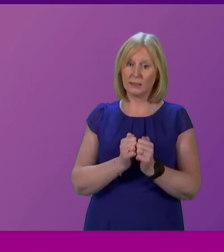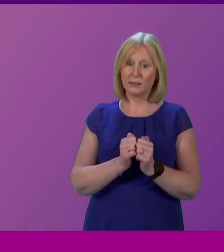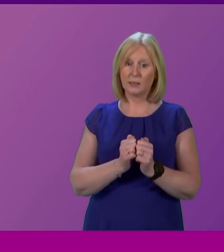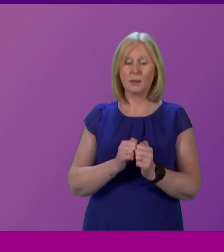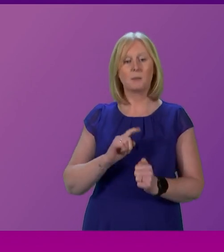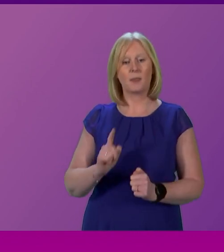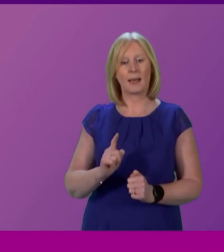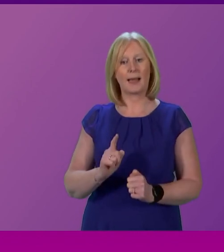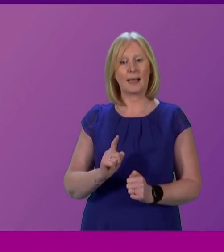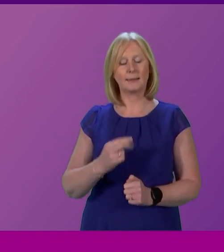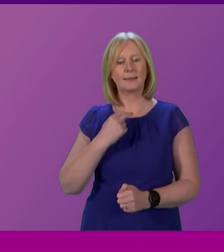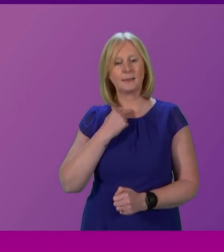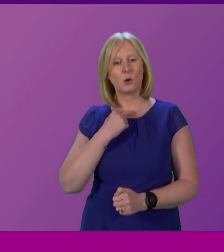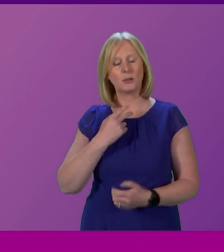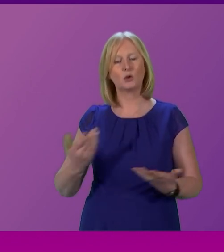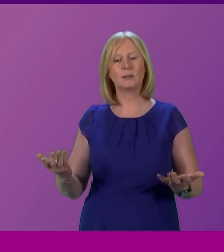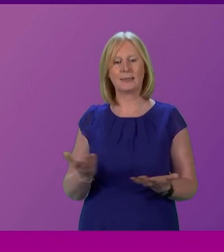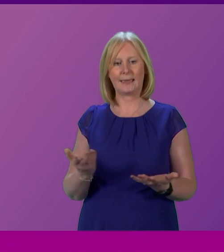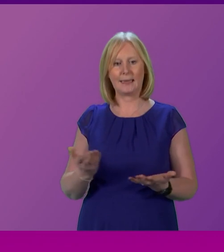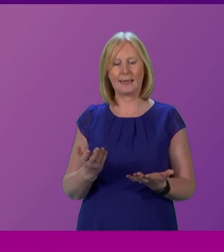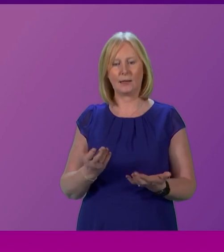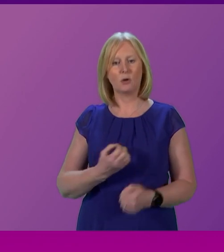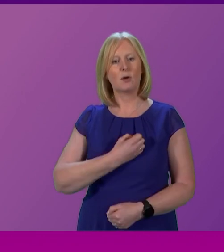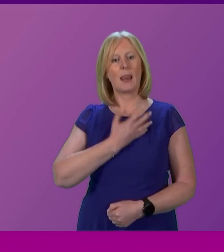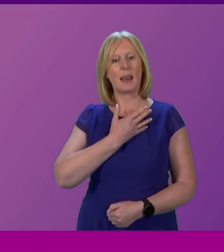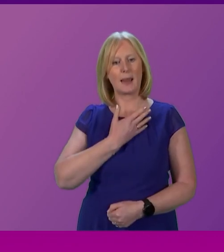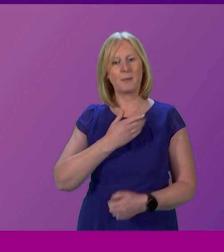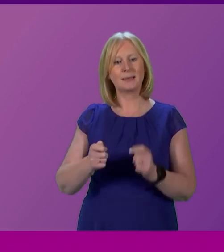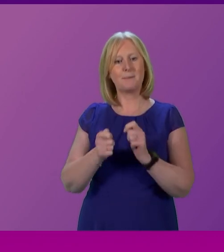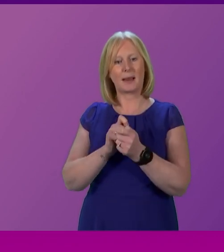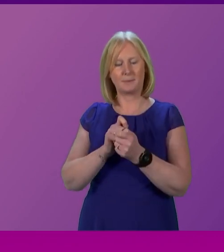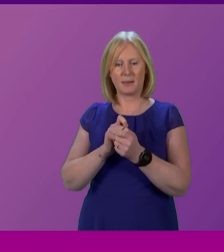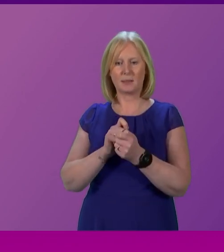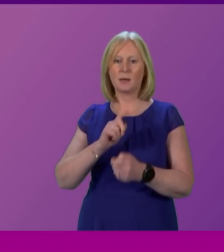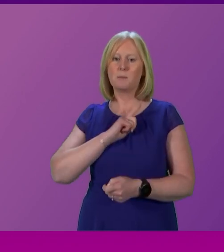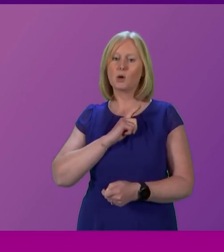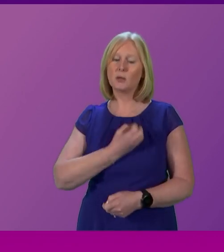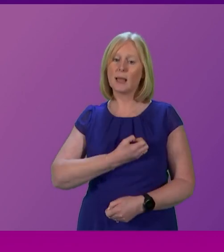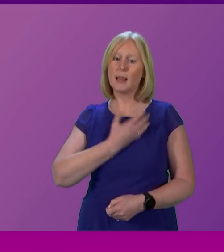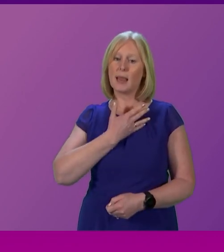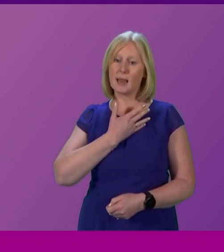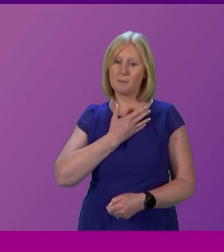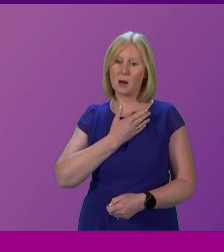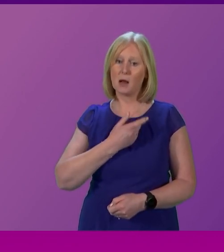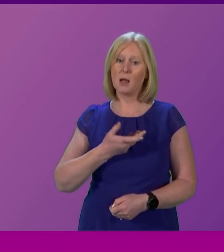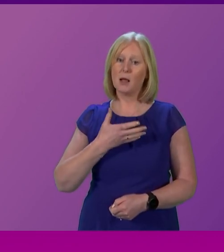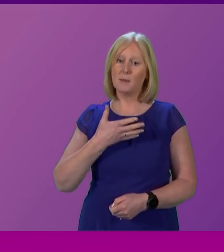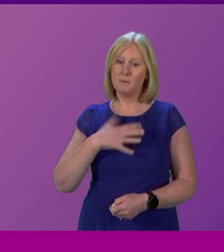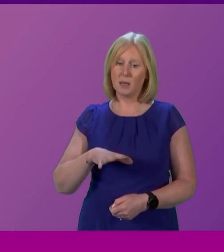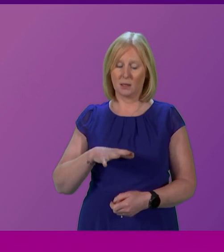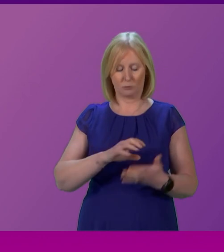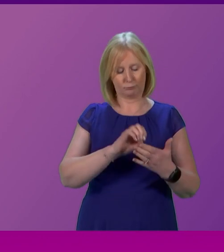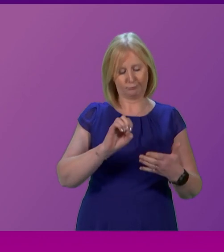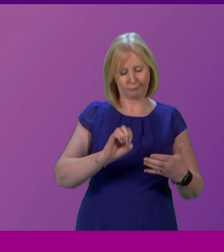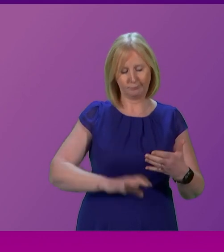disappoints me most today about Labour's amendment. Because Labour sought to remove and delete